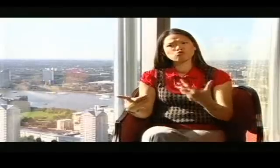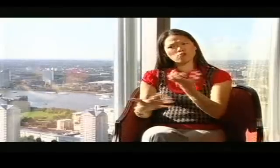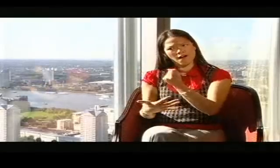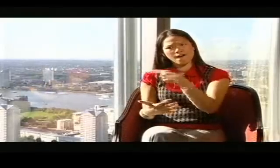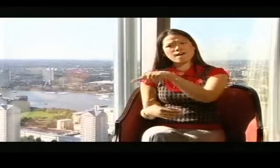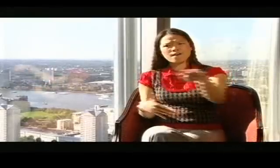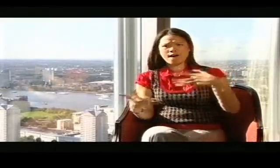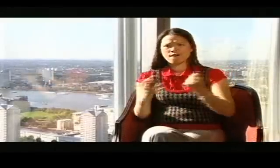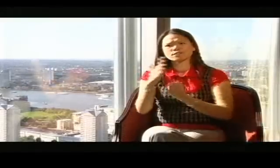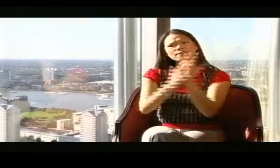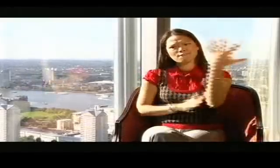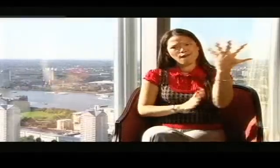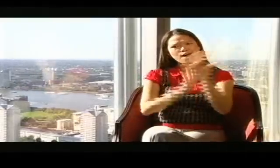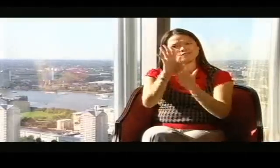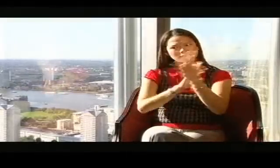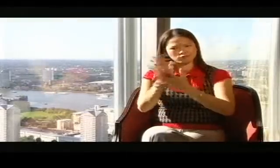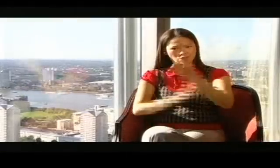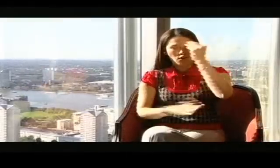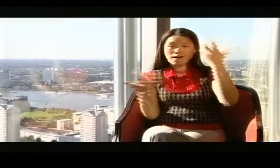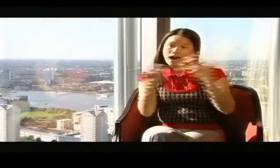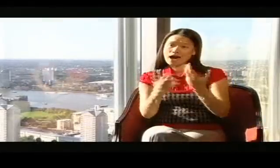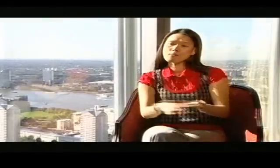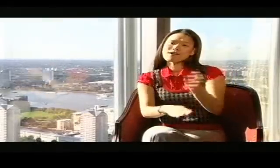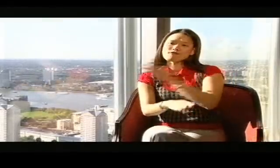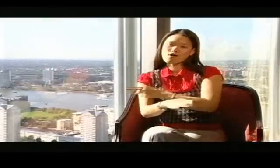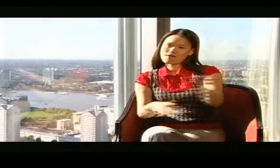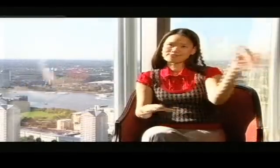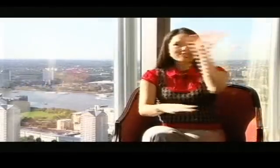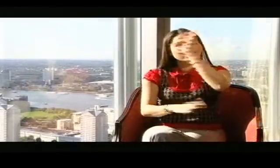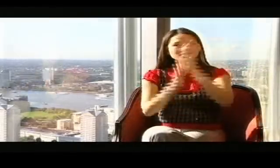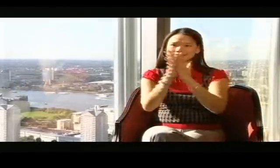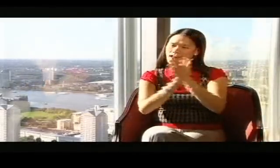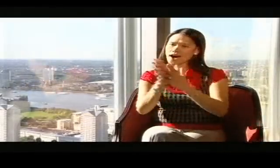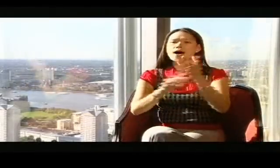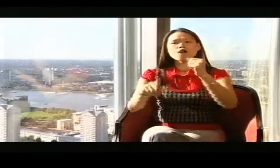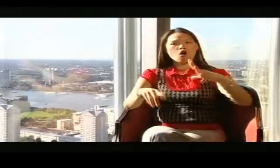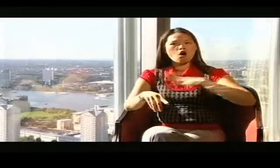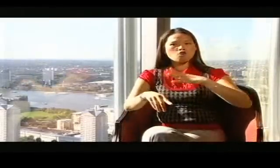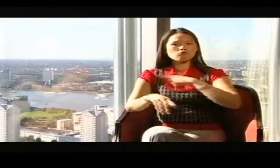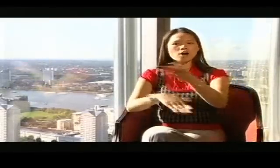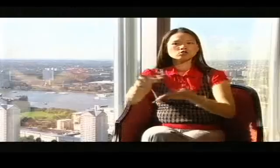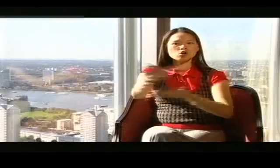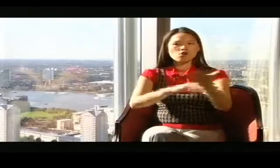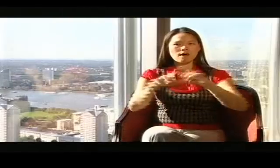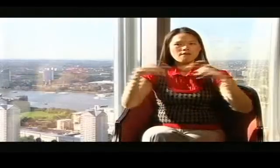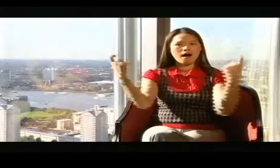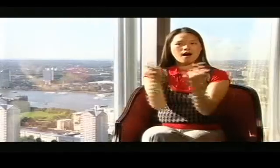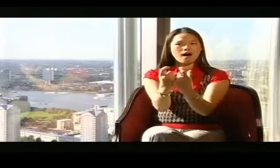The staff here have developed their signing. Before, they didn't sign at all, but they went for signing classes in SSE.